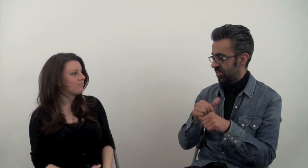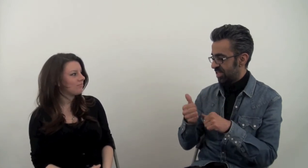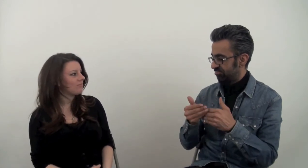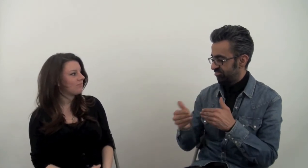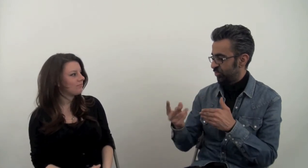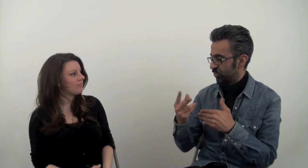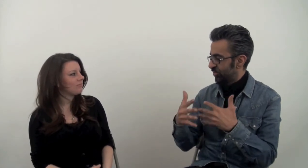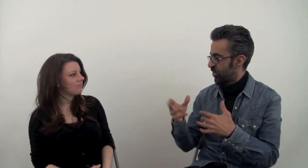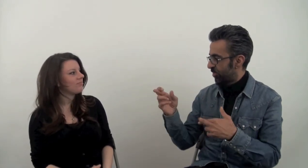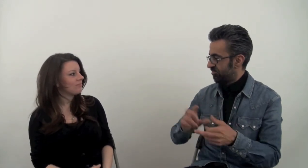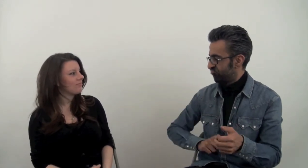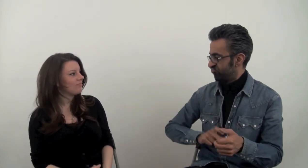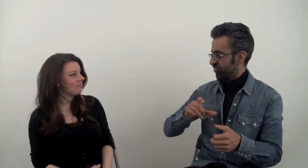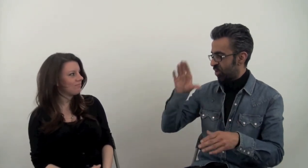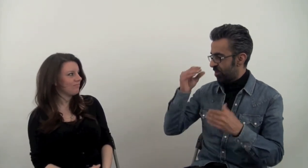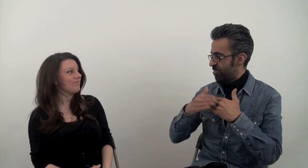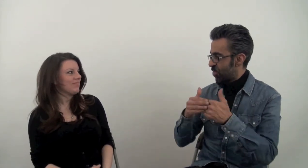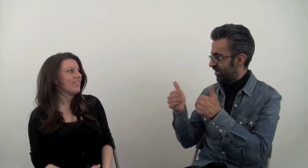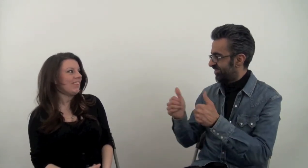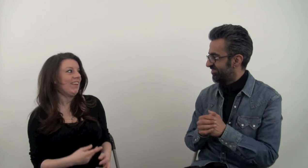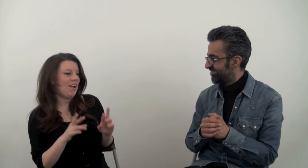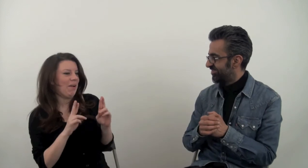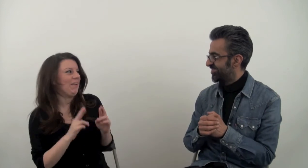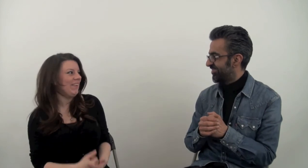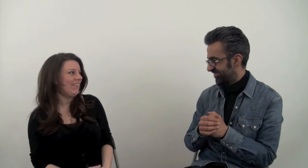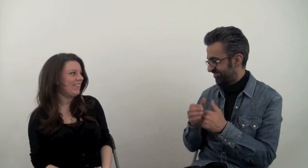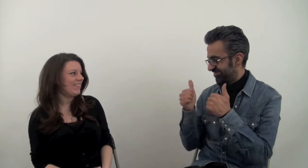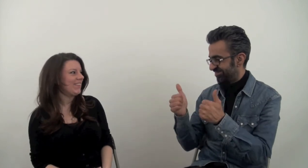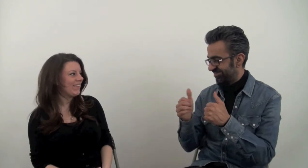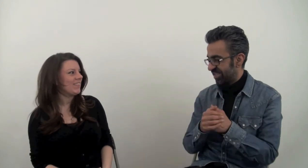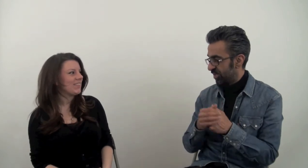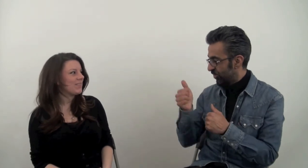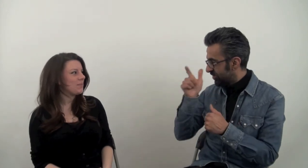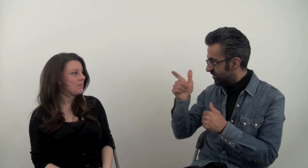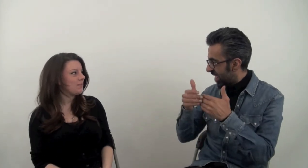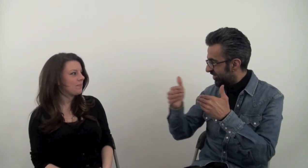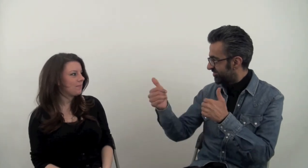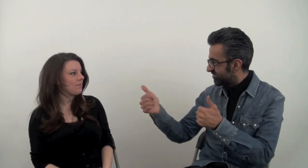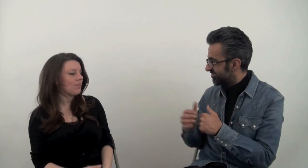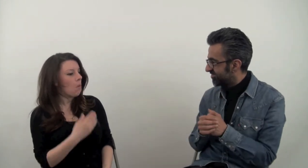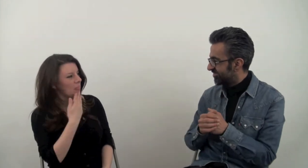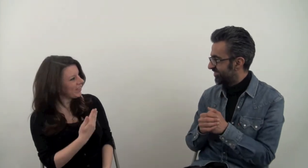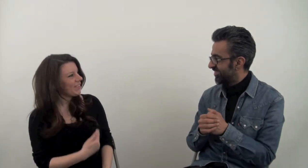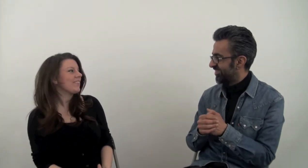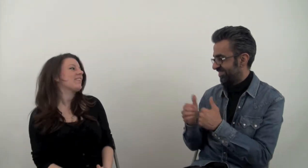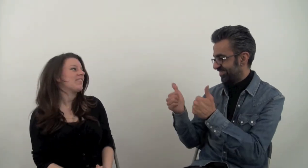Great. So, hopefully, you'll develop a little bit more confidence over the next two weeks. Well, good luck with it.